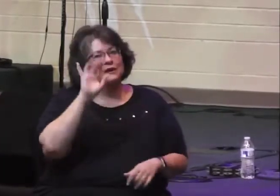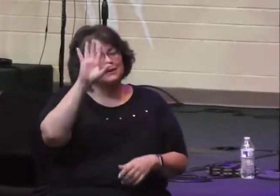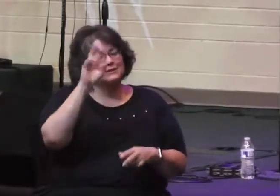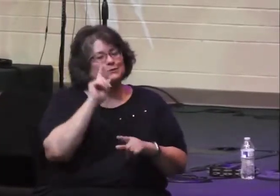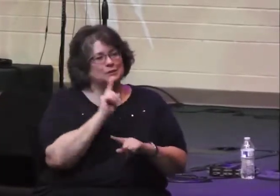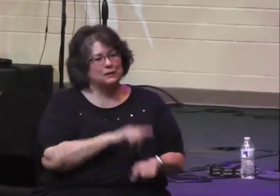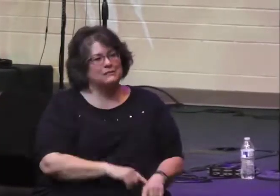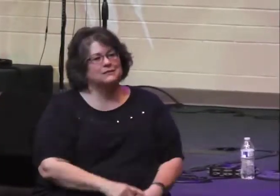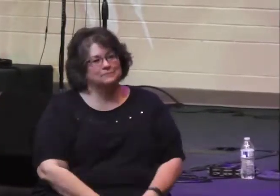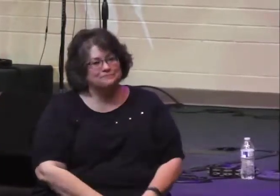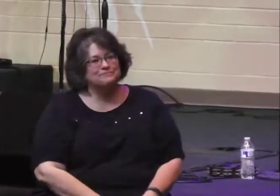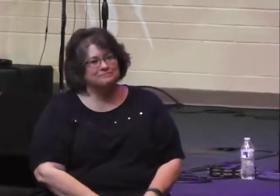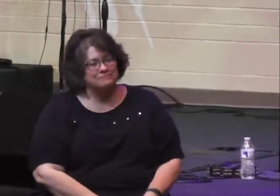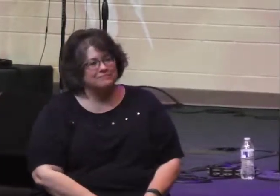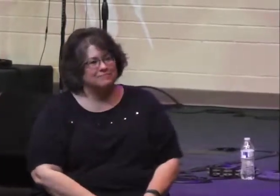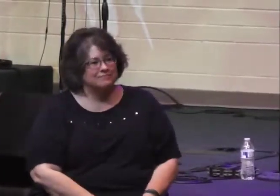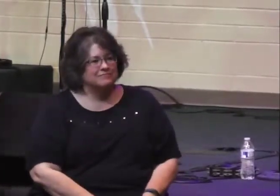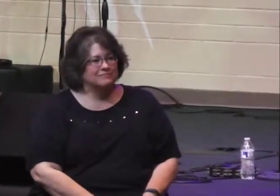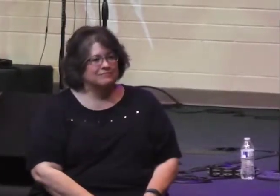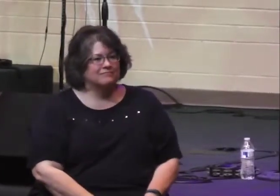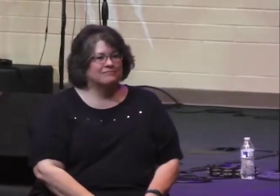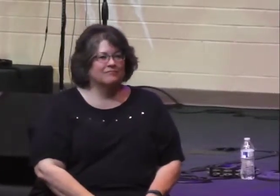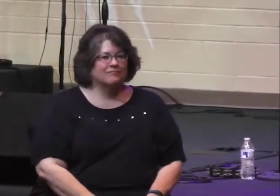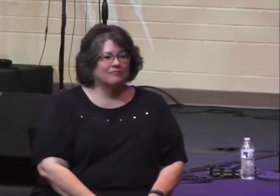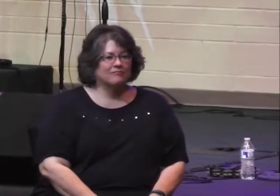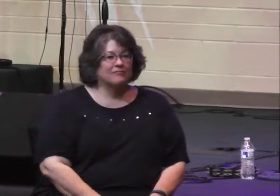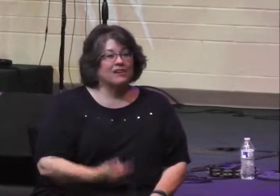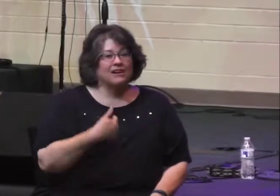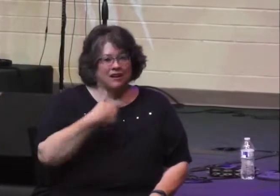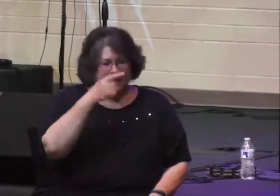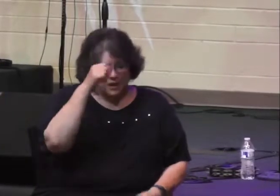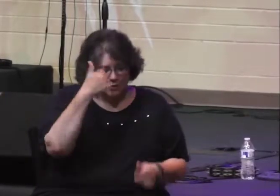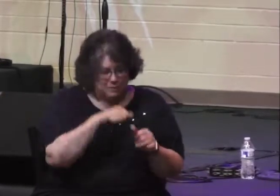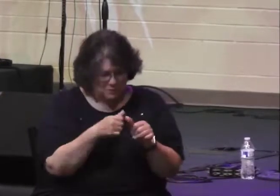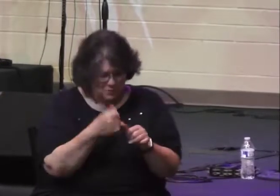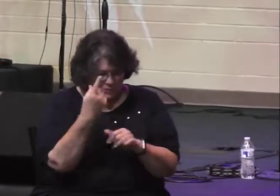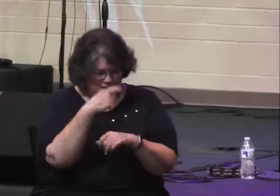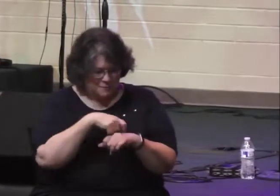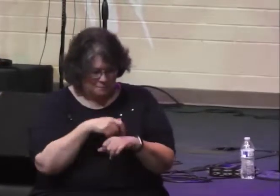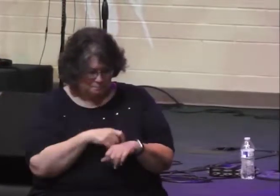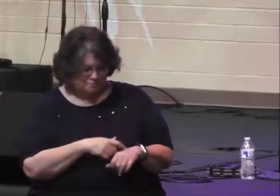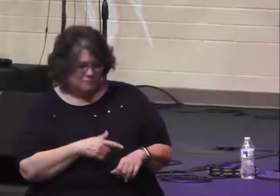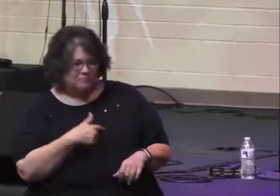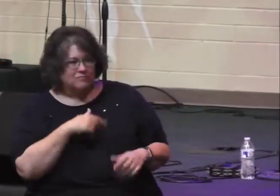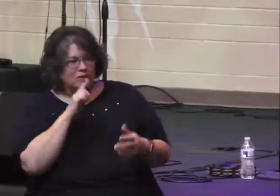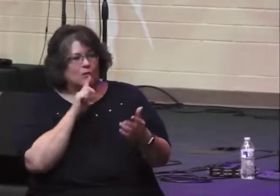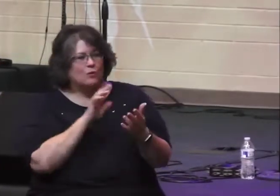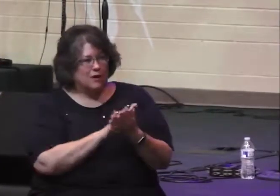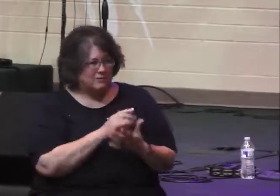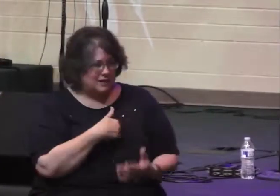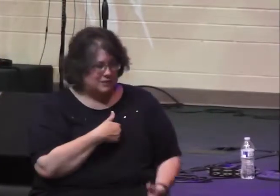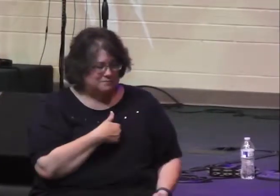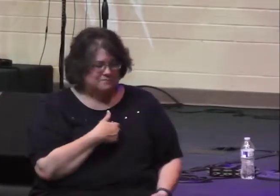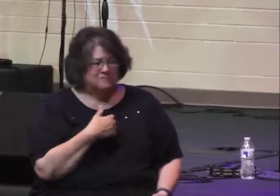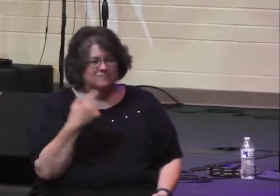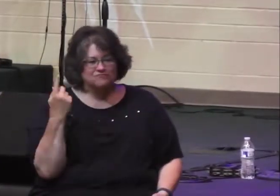to wait patiently for his response. I can remember a time when Linda and I were